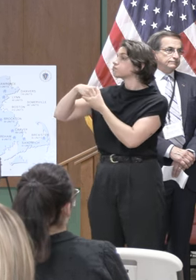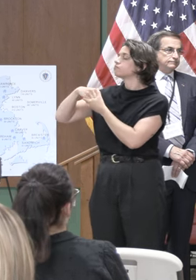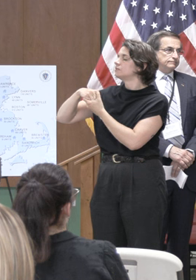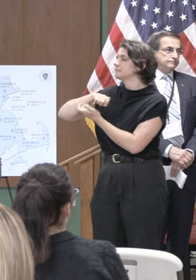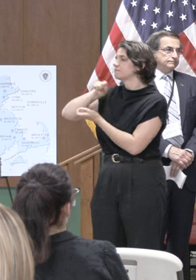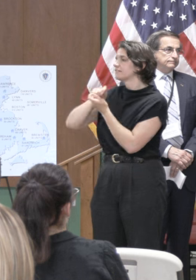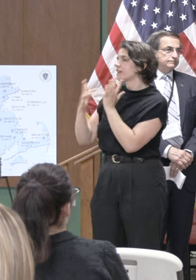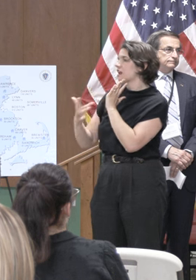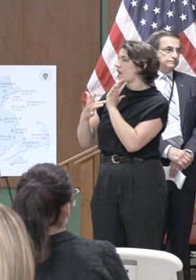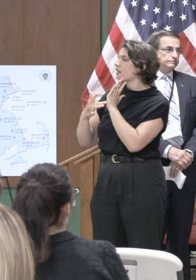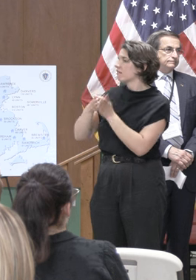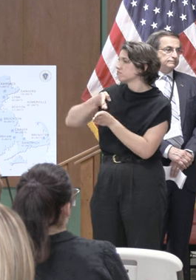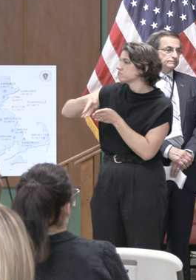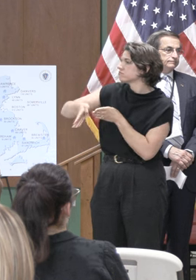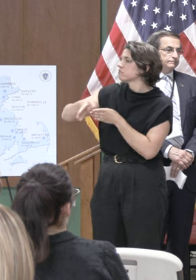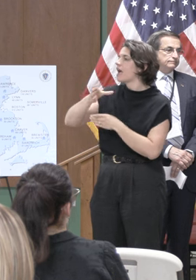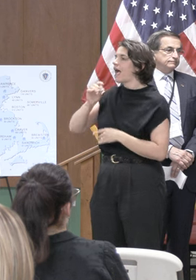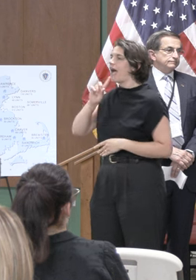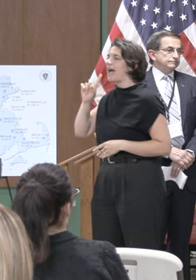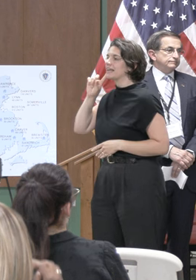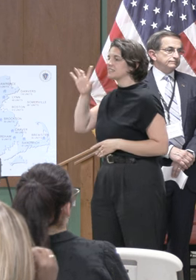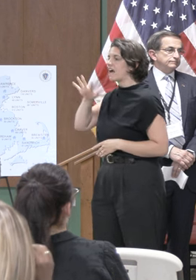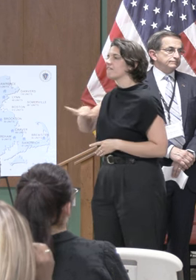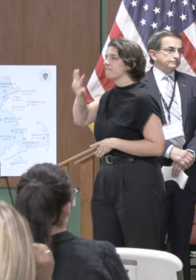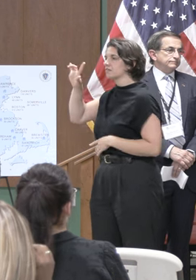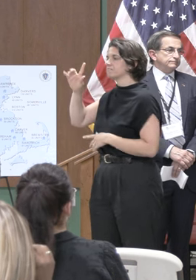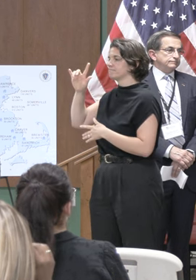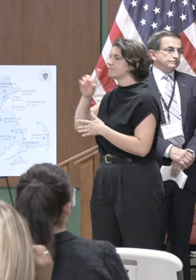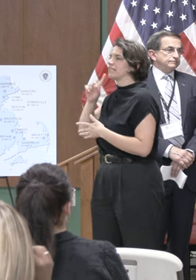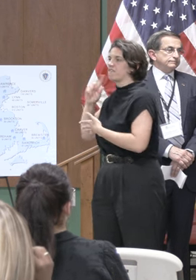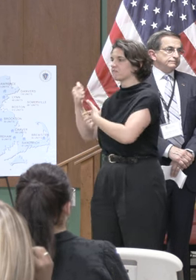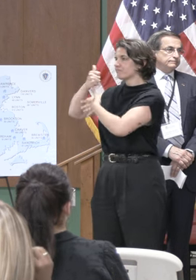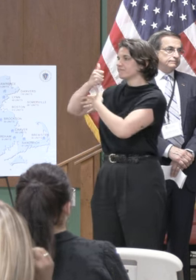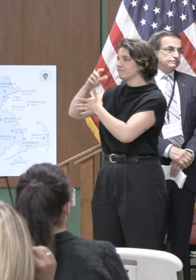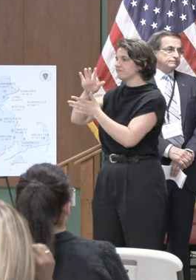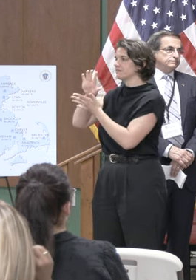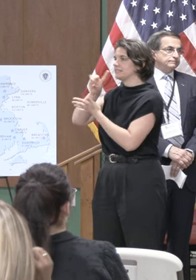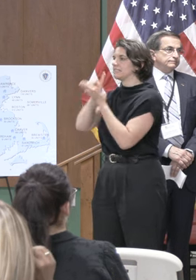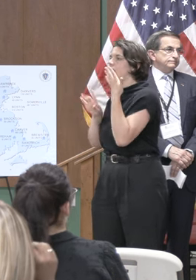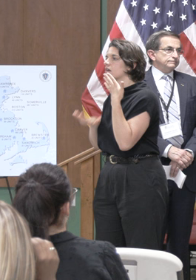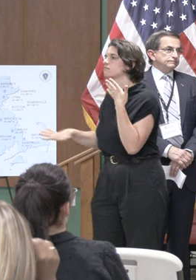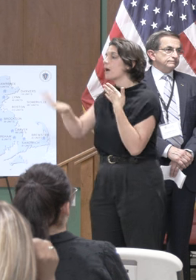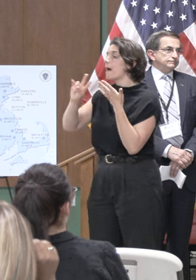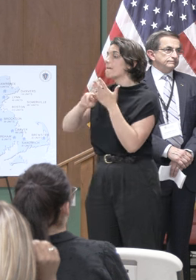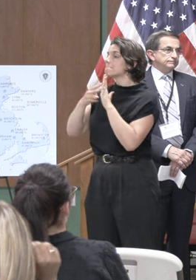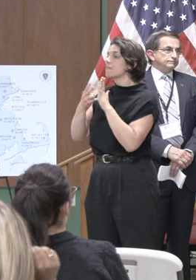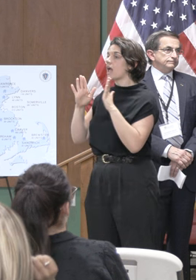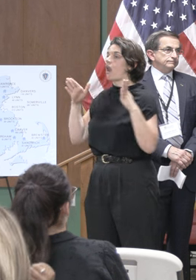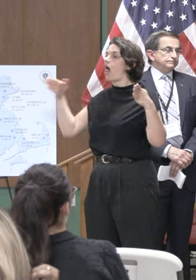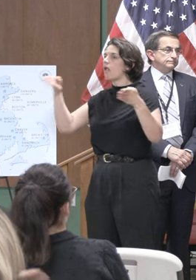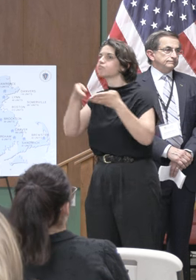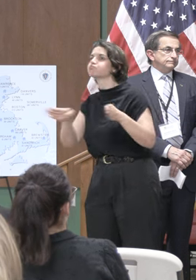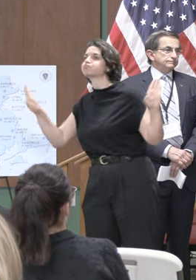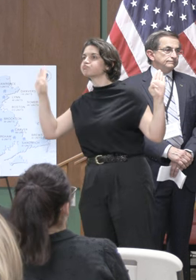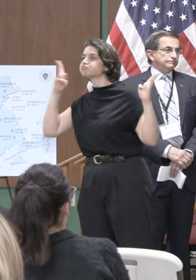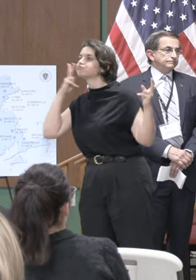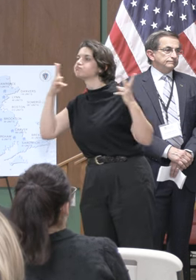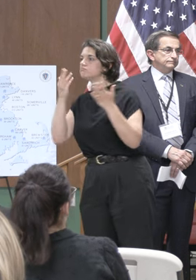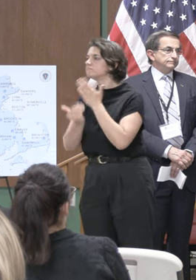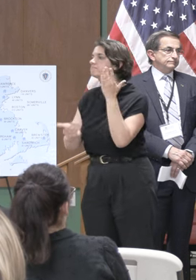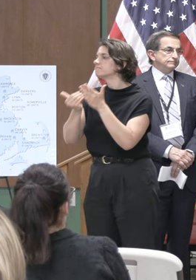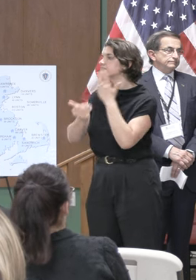and depth space design standards that means open view corridors extra wide and rounded